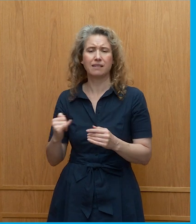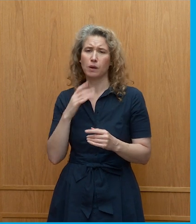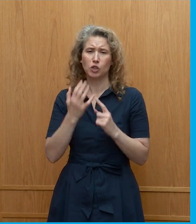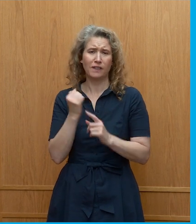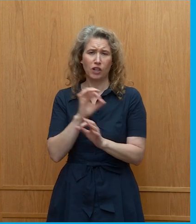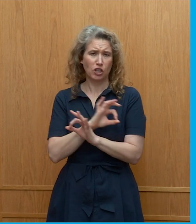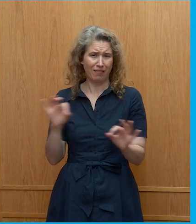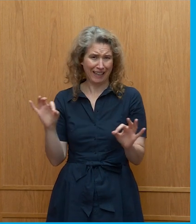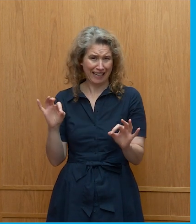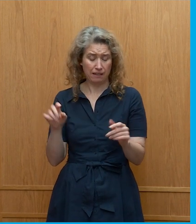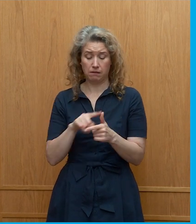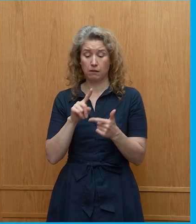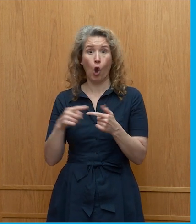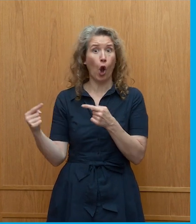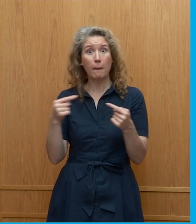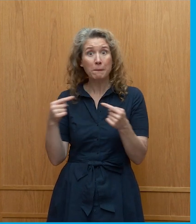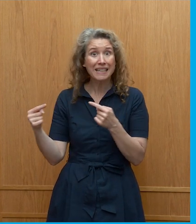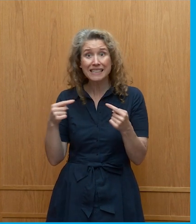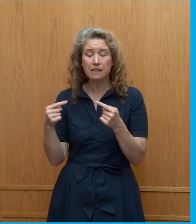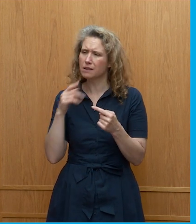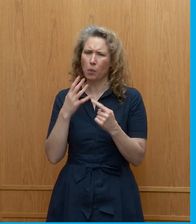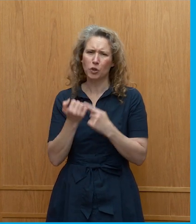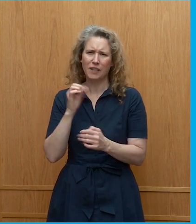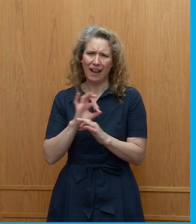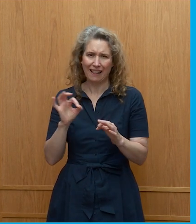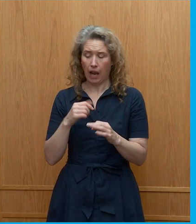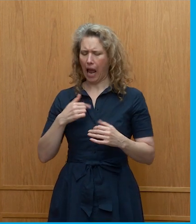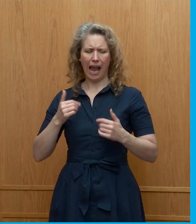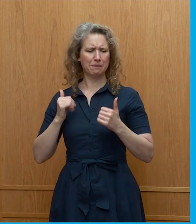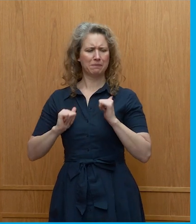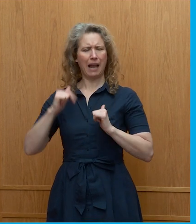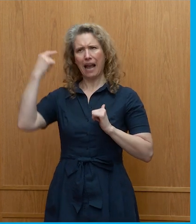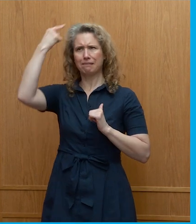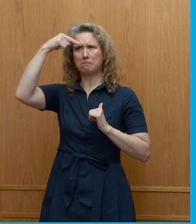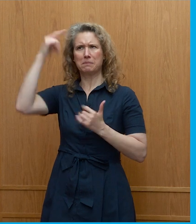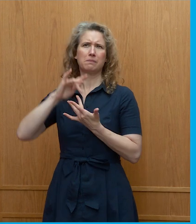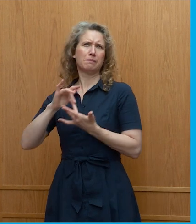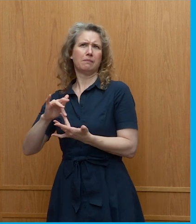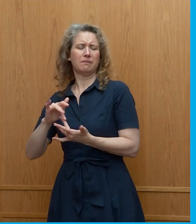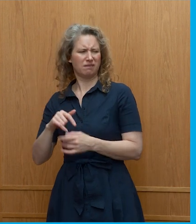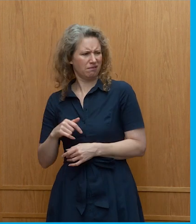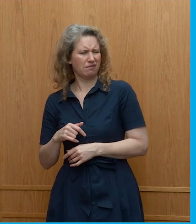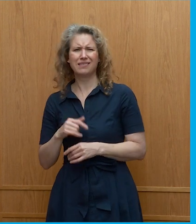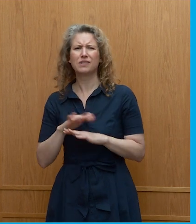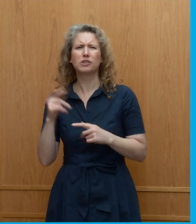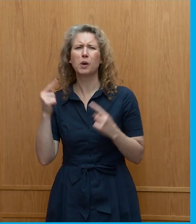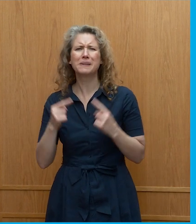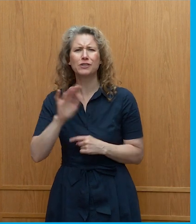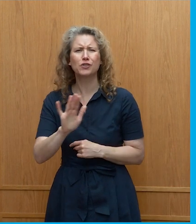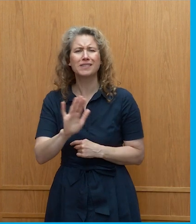by competing in how green or virtuous we can be i think there are huge